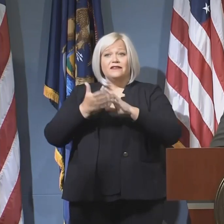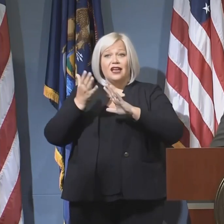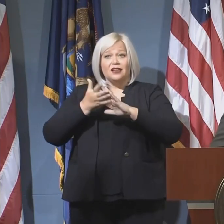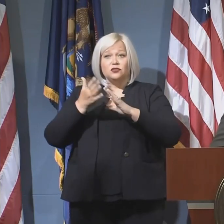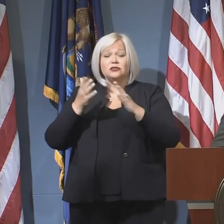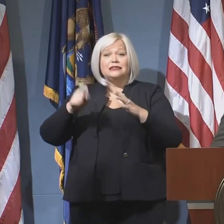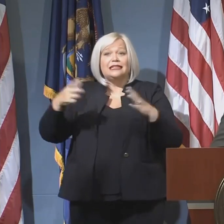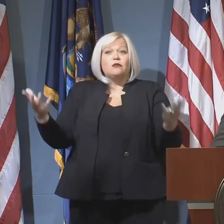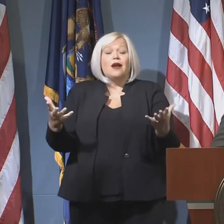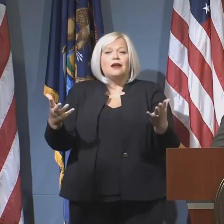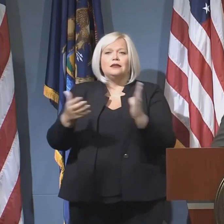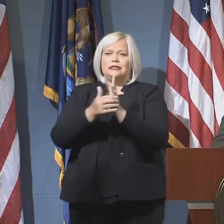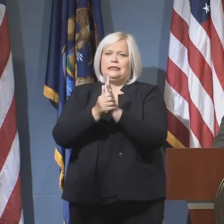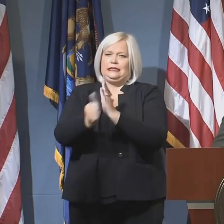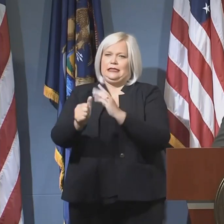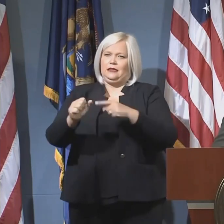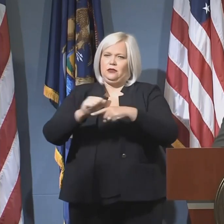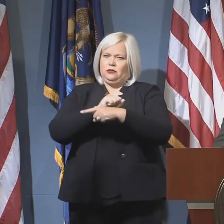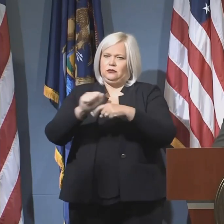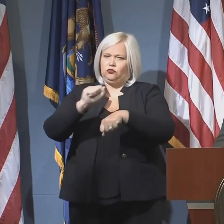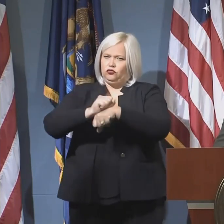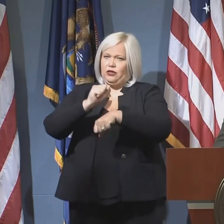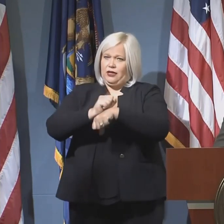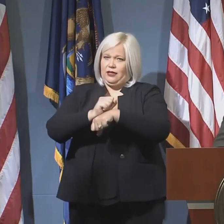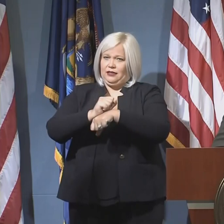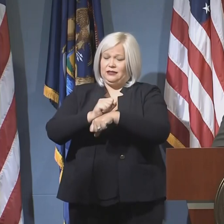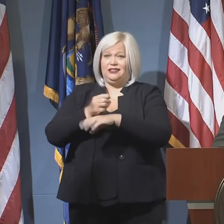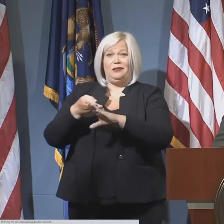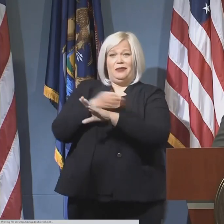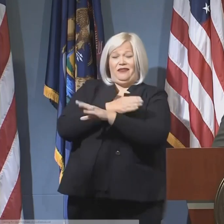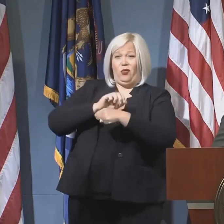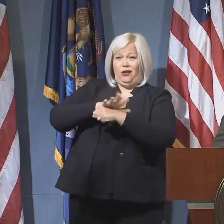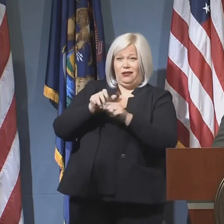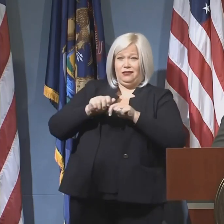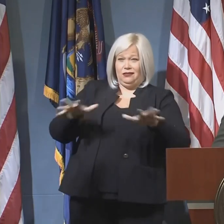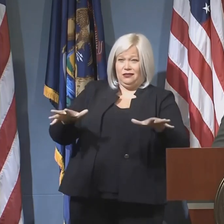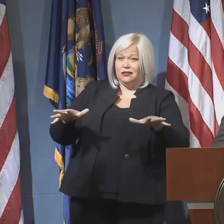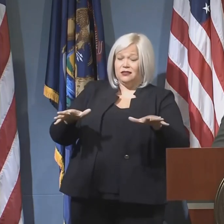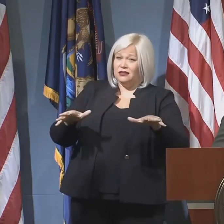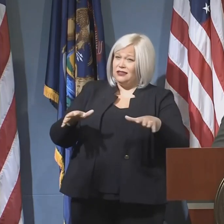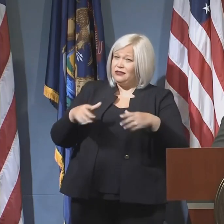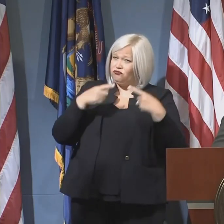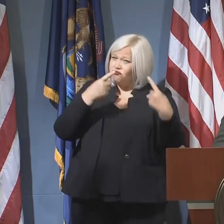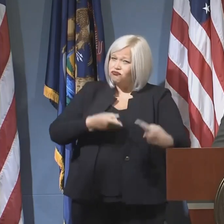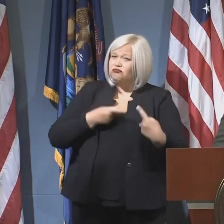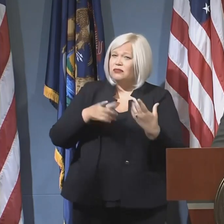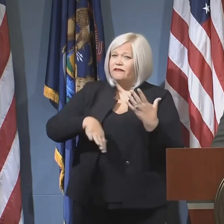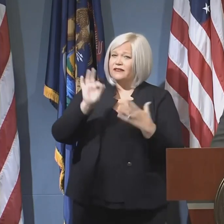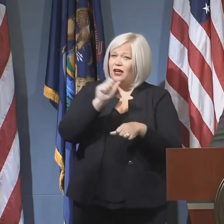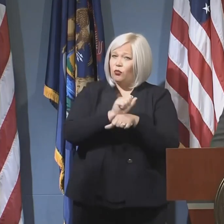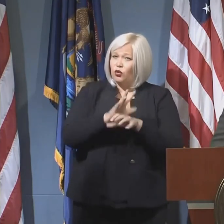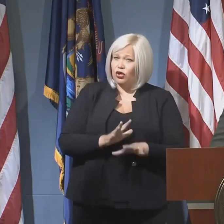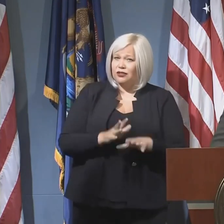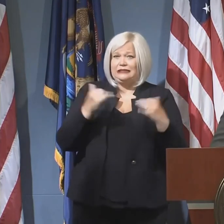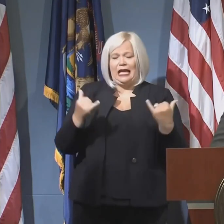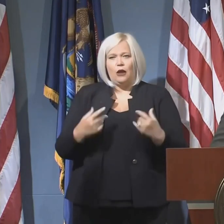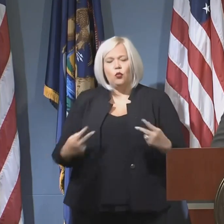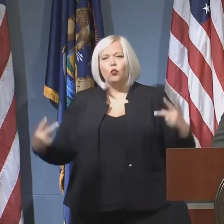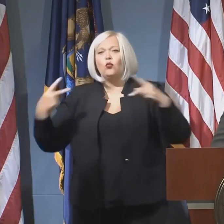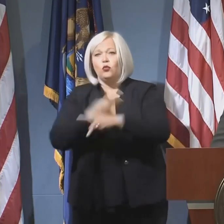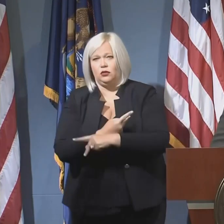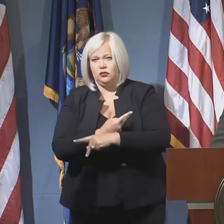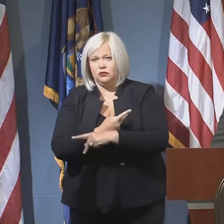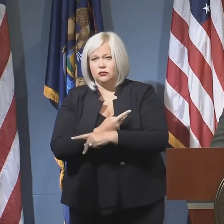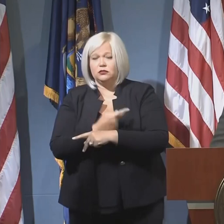skilled trades. It was a big problem before the pandemic, and it's been exacerbated since the pandemic started. In